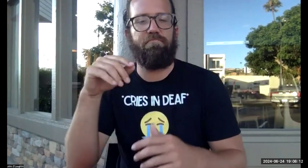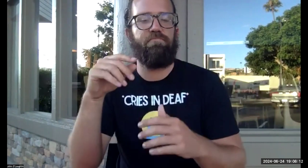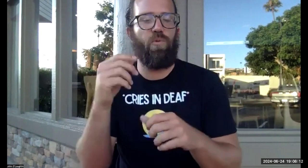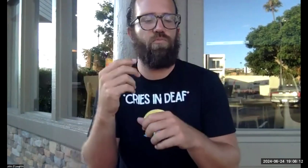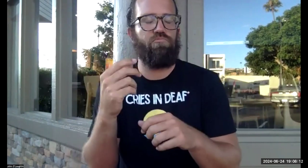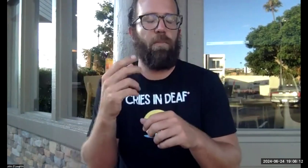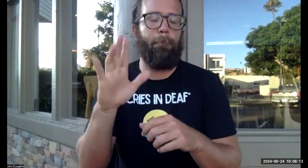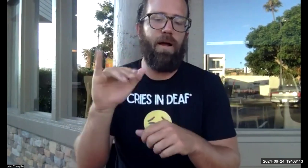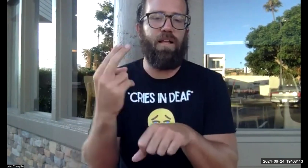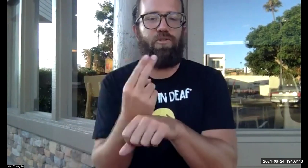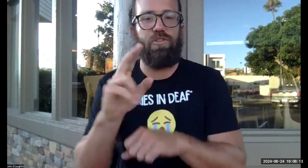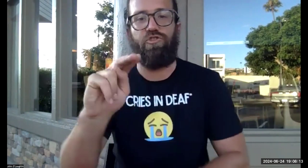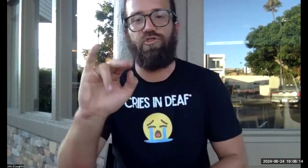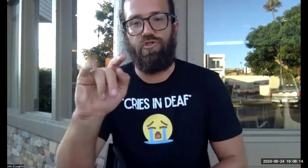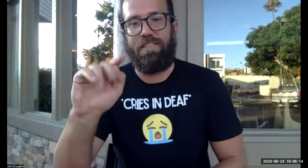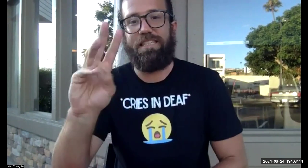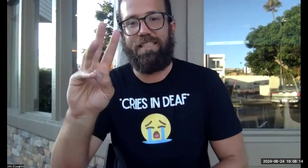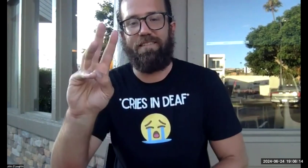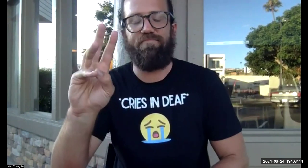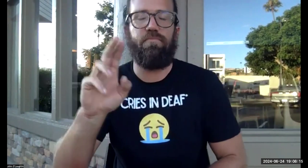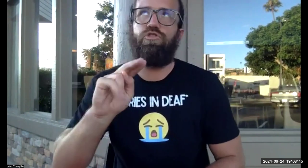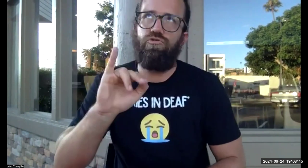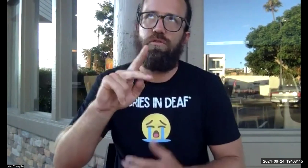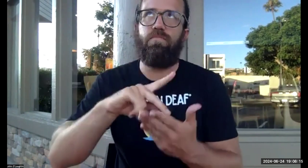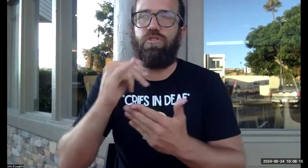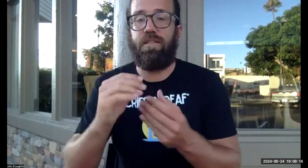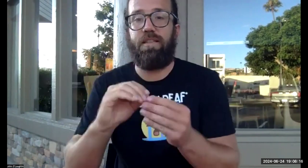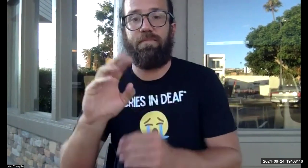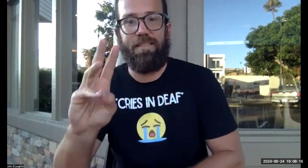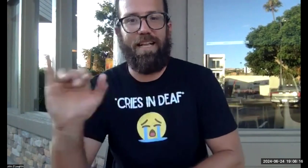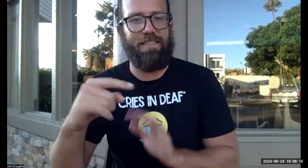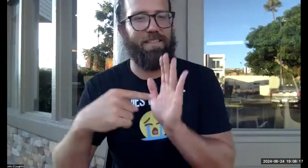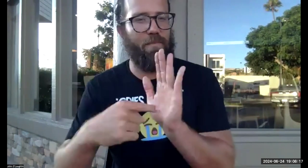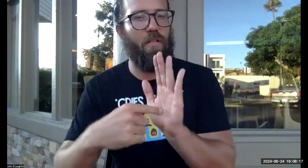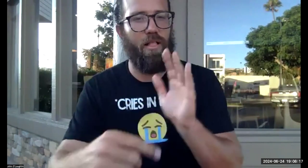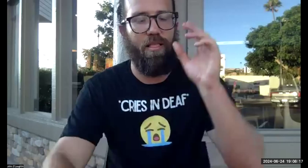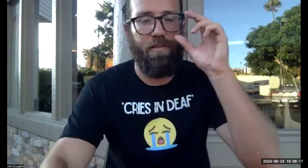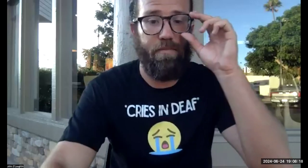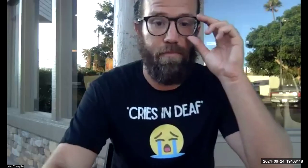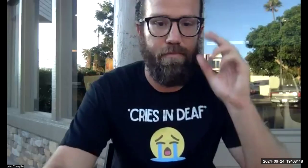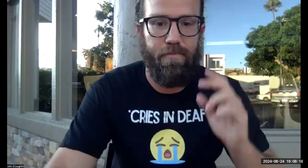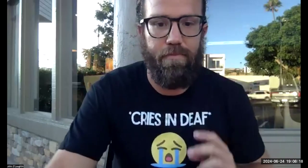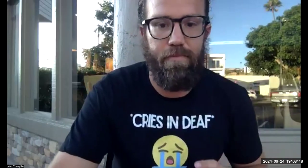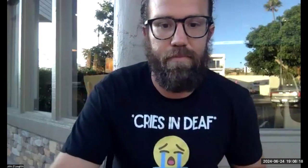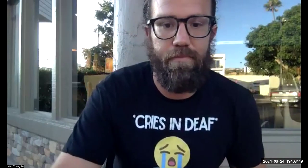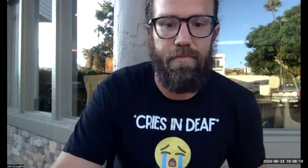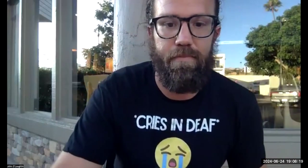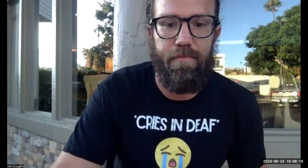I'll show you what that would look like, um, by the unit number six unit project number six, as an example,